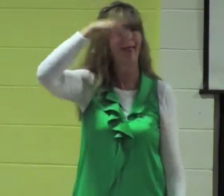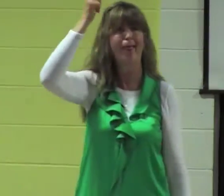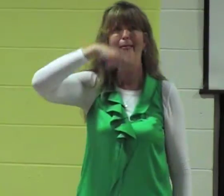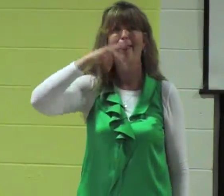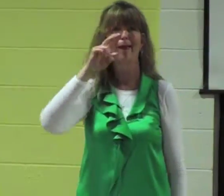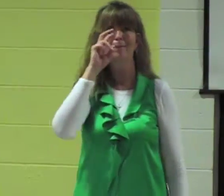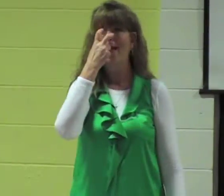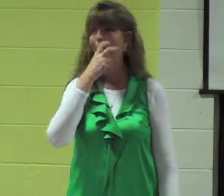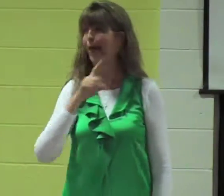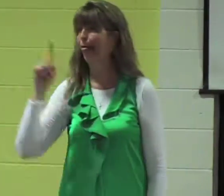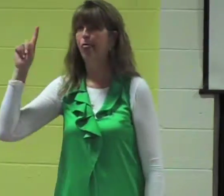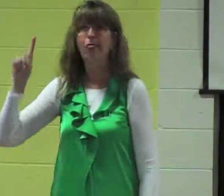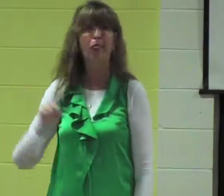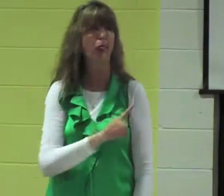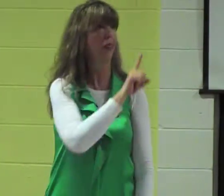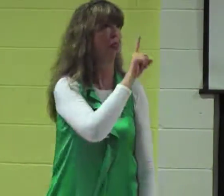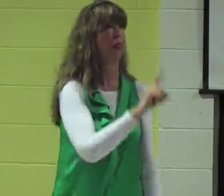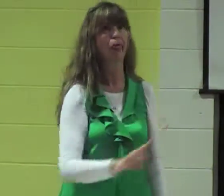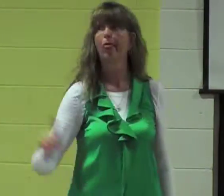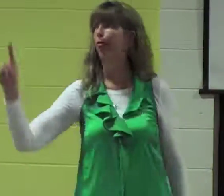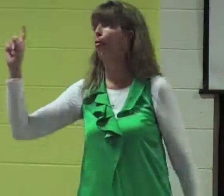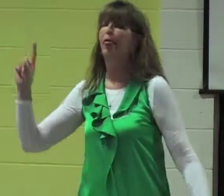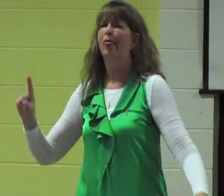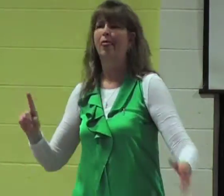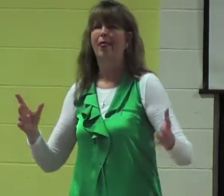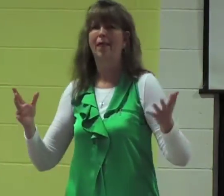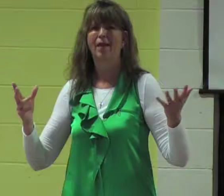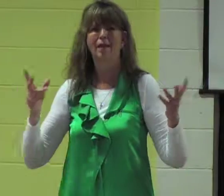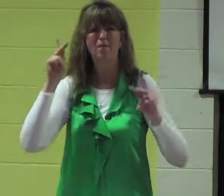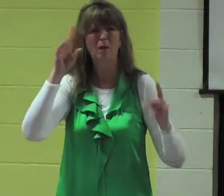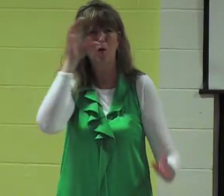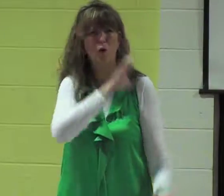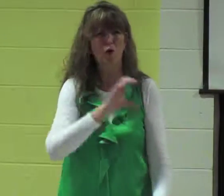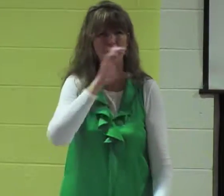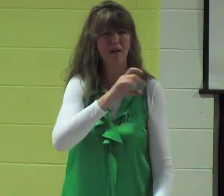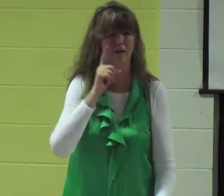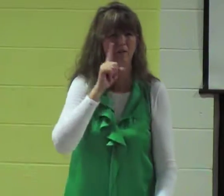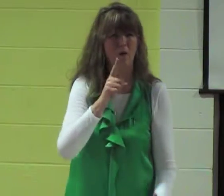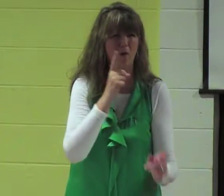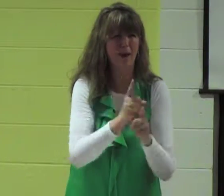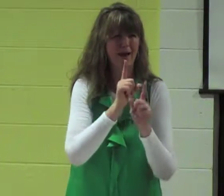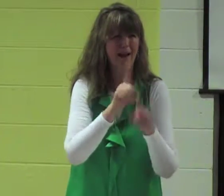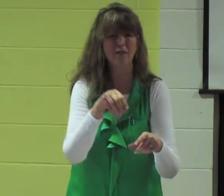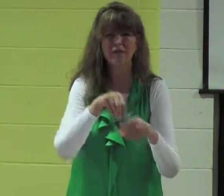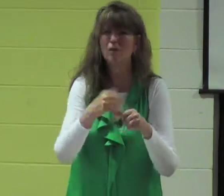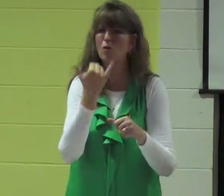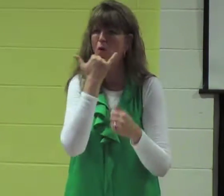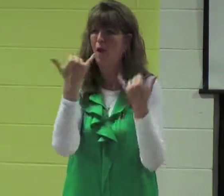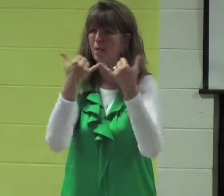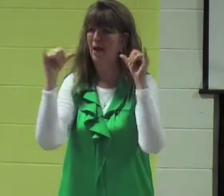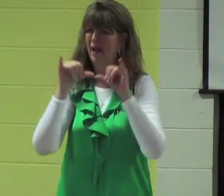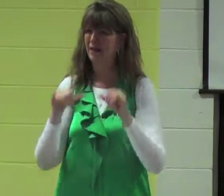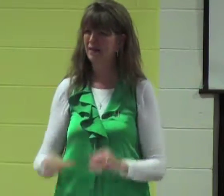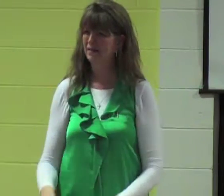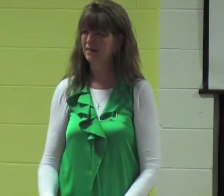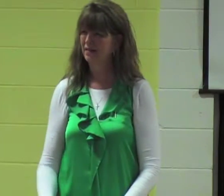you mean philosophy is blind you mean it's just kind of looking for answers but in the wrong